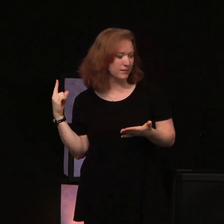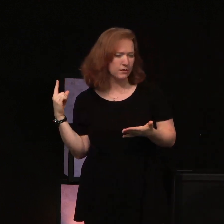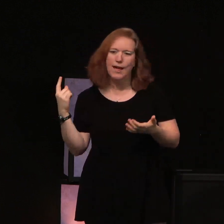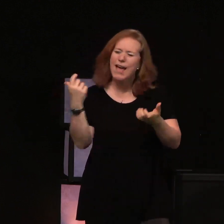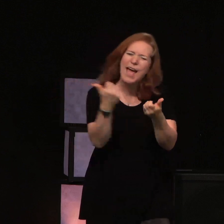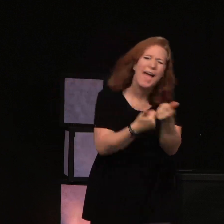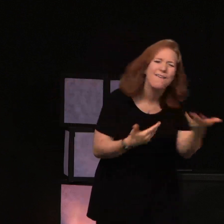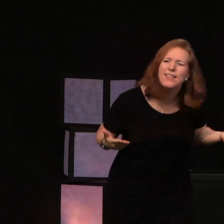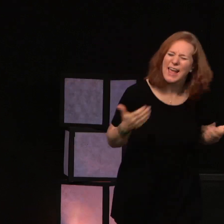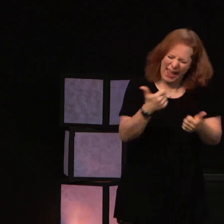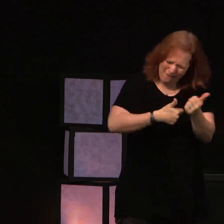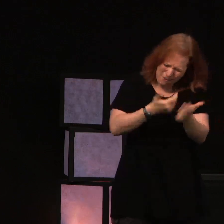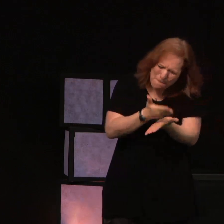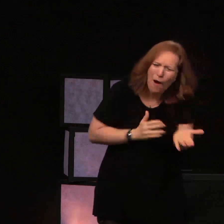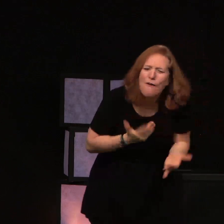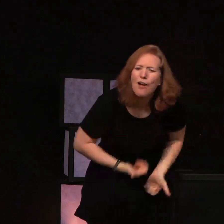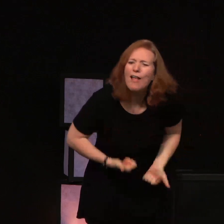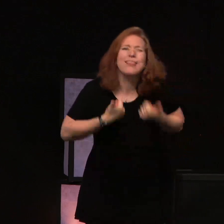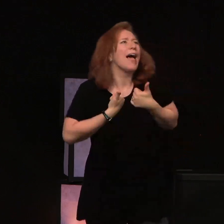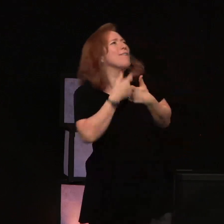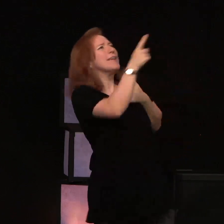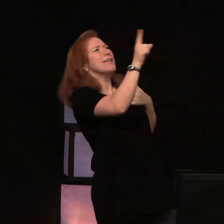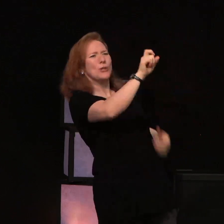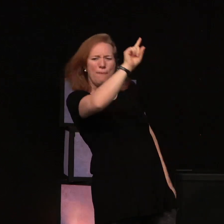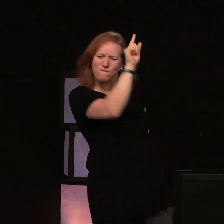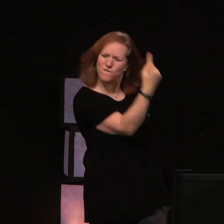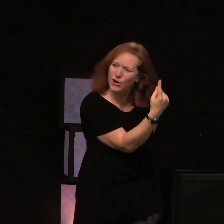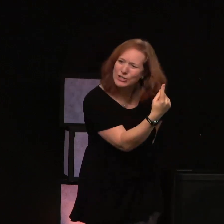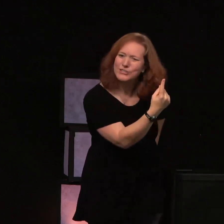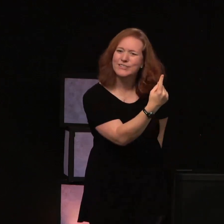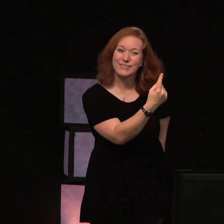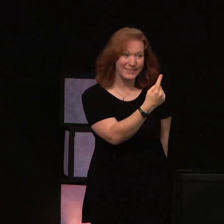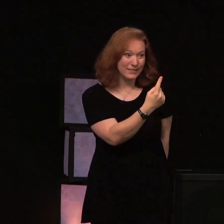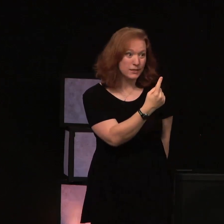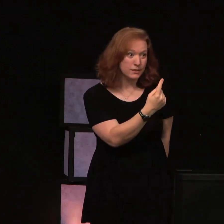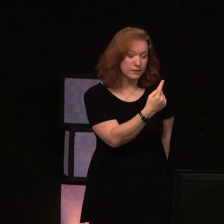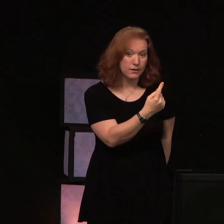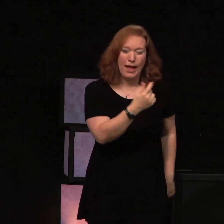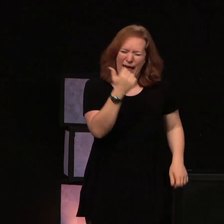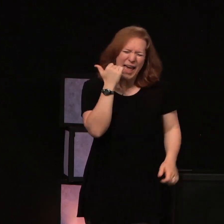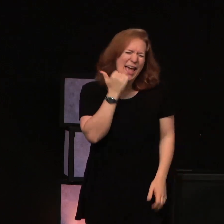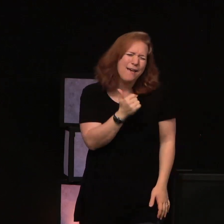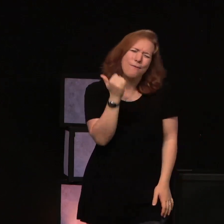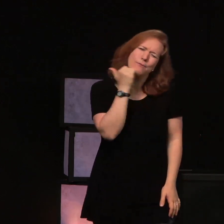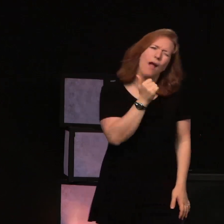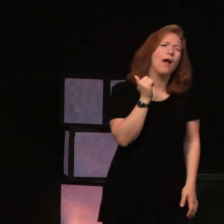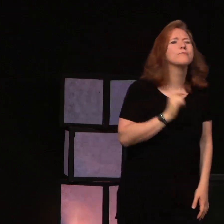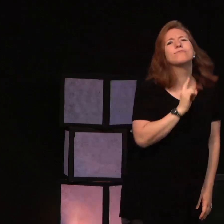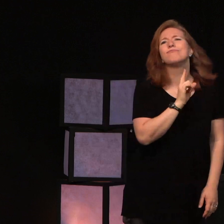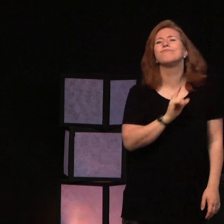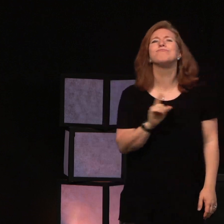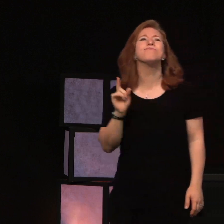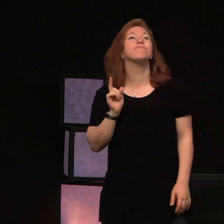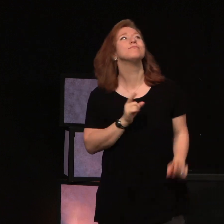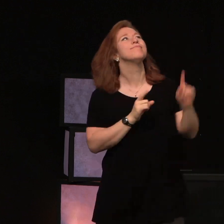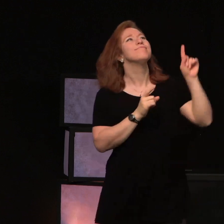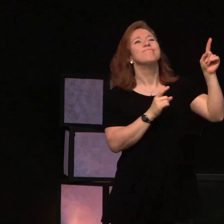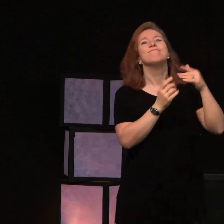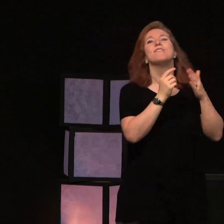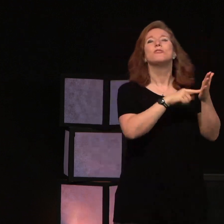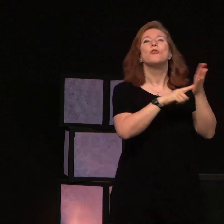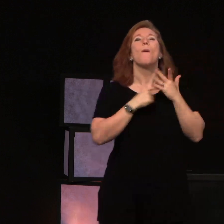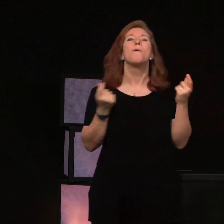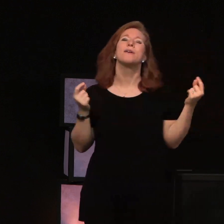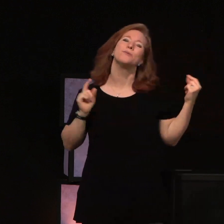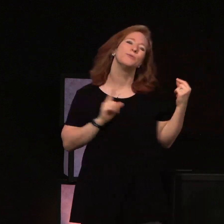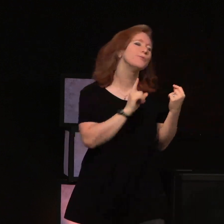in everything in our life he needs to be first. I need to trust him in my walk every day, in everything, every detail.